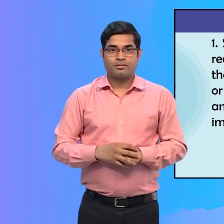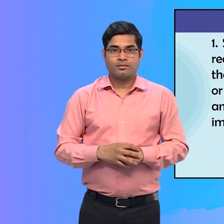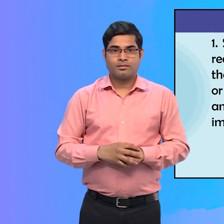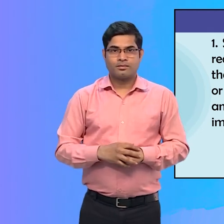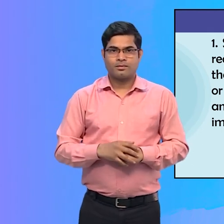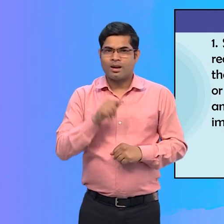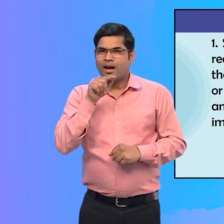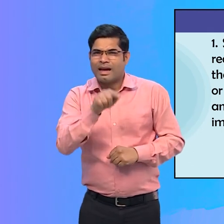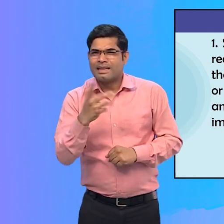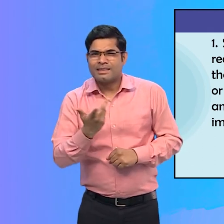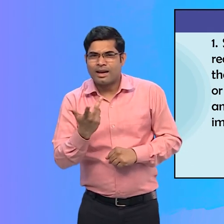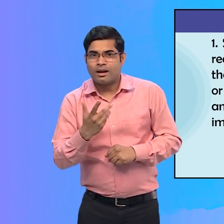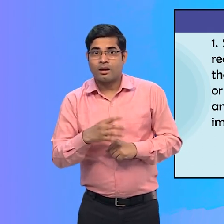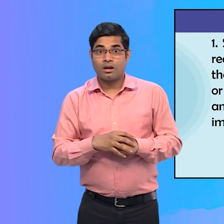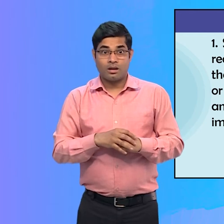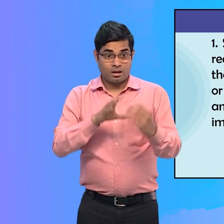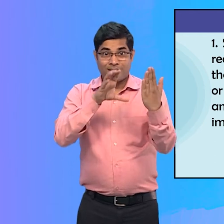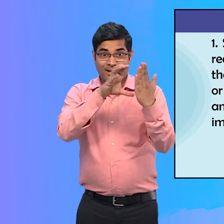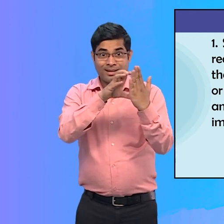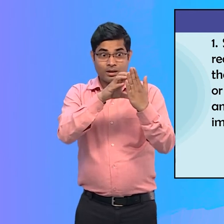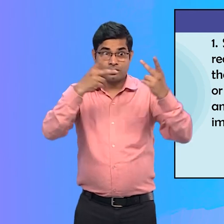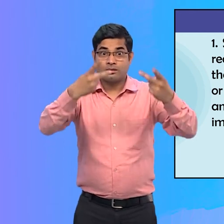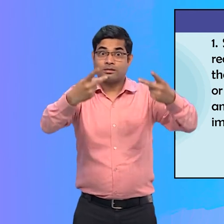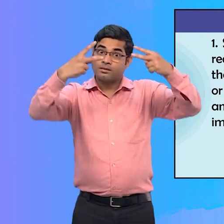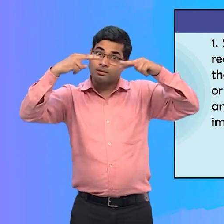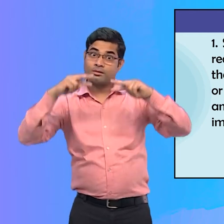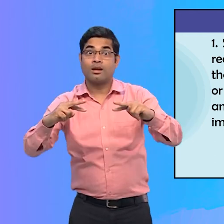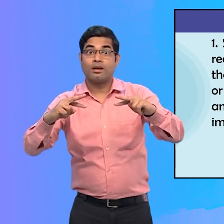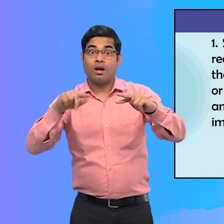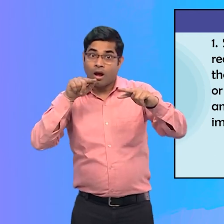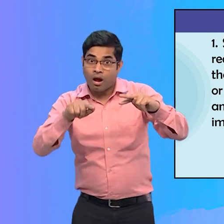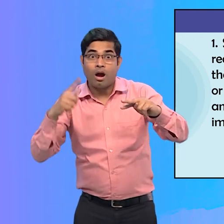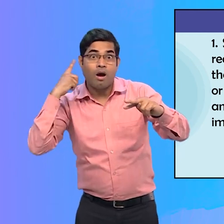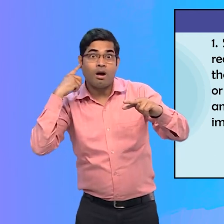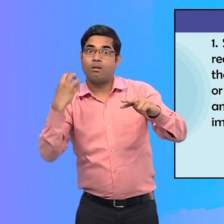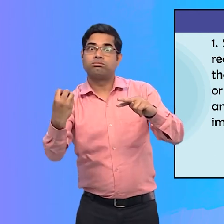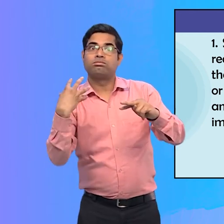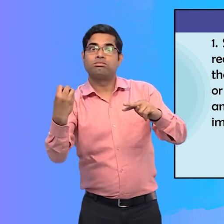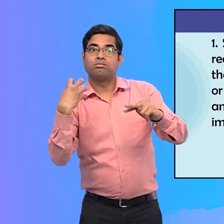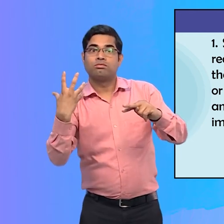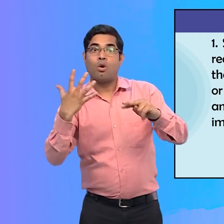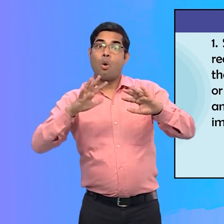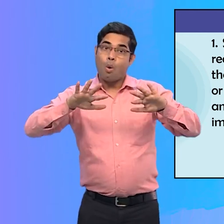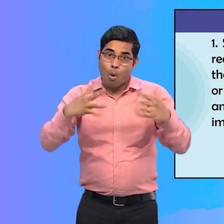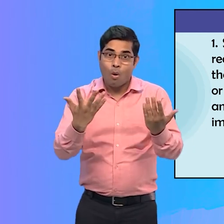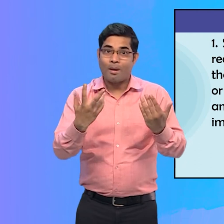to speech or braille output.